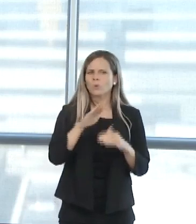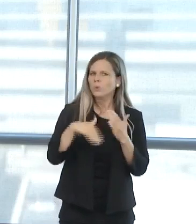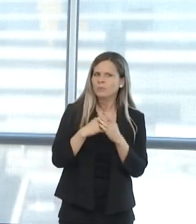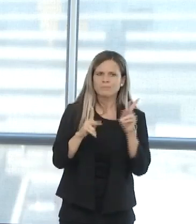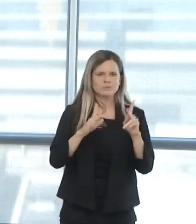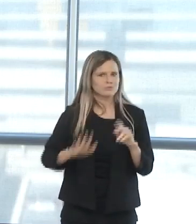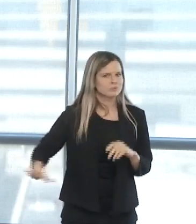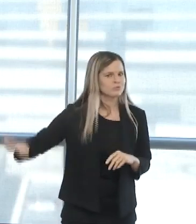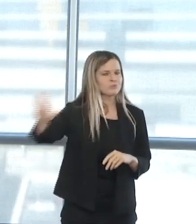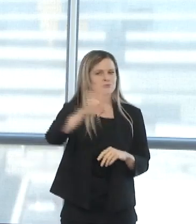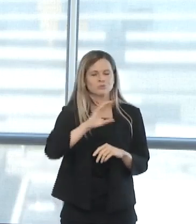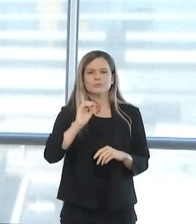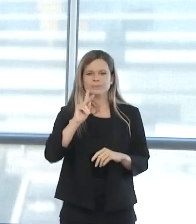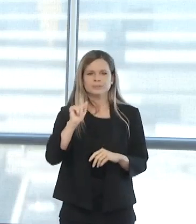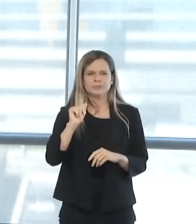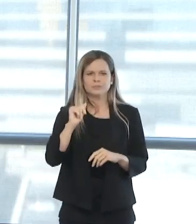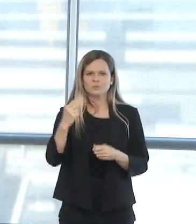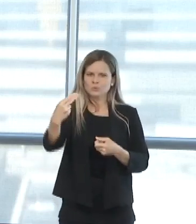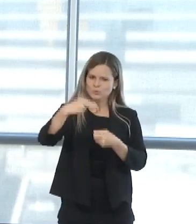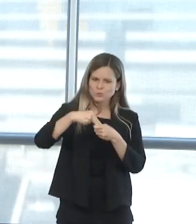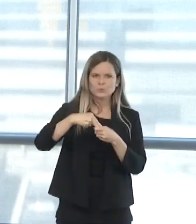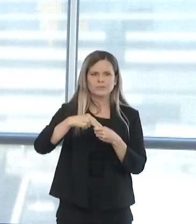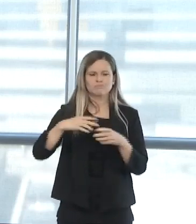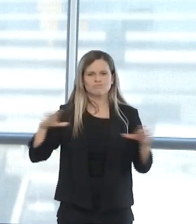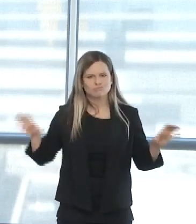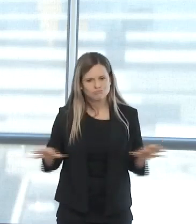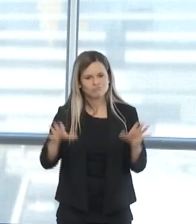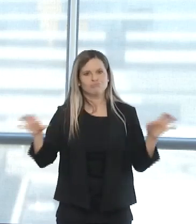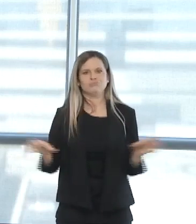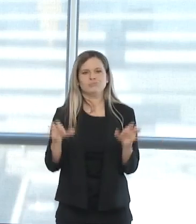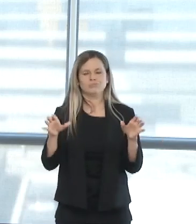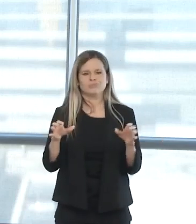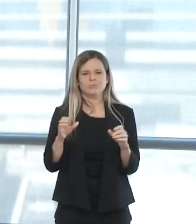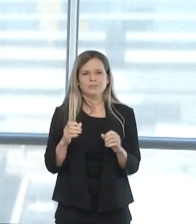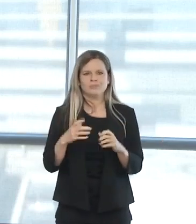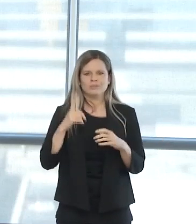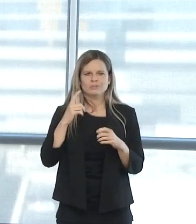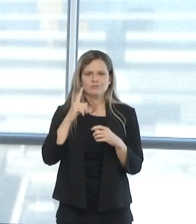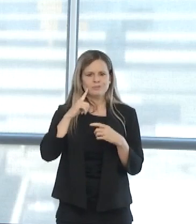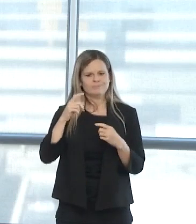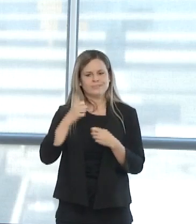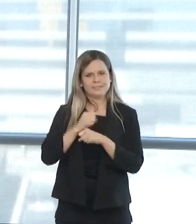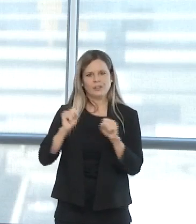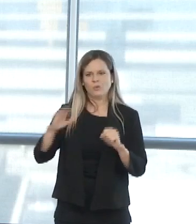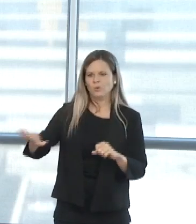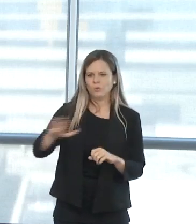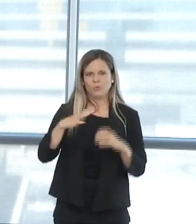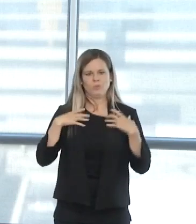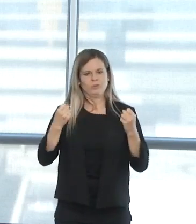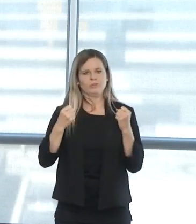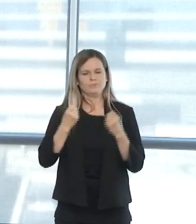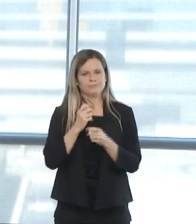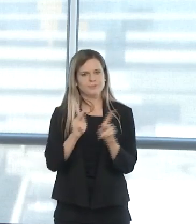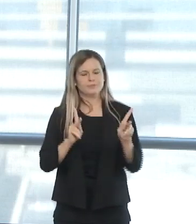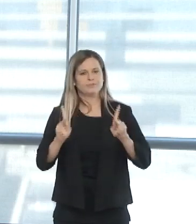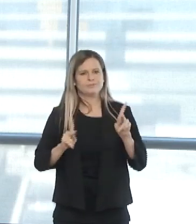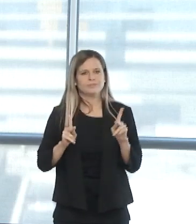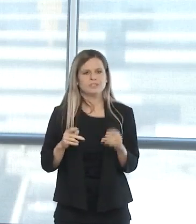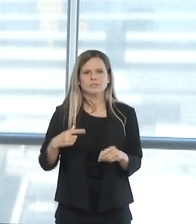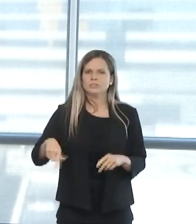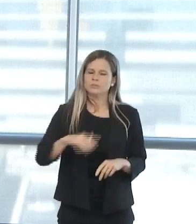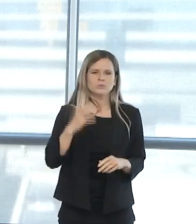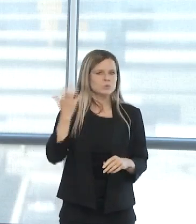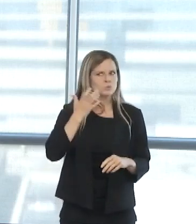to save the lives of patients and to protect our healthcare workers in this unprecedented crisis.